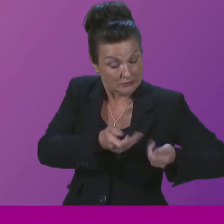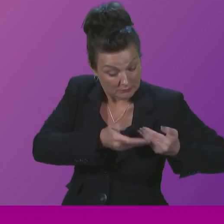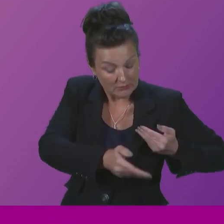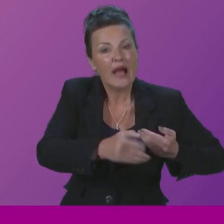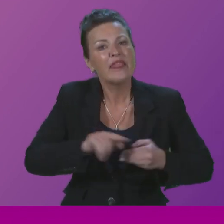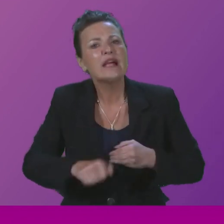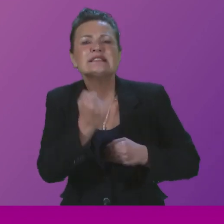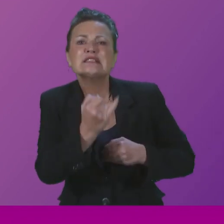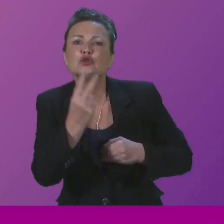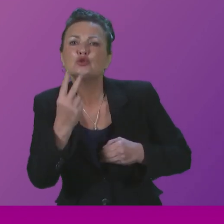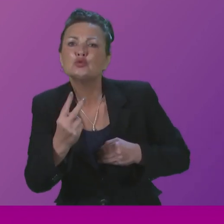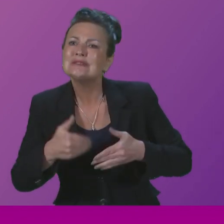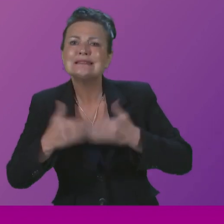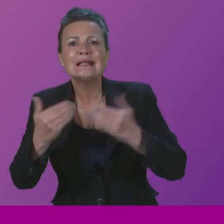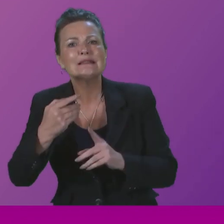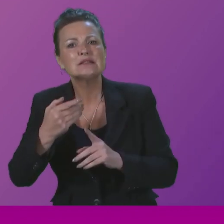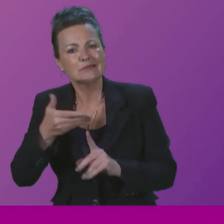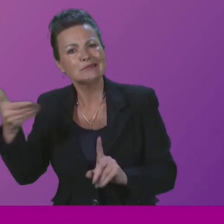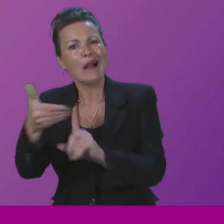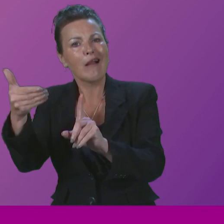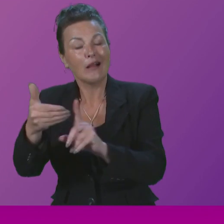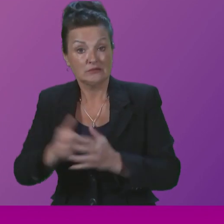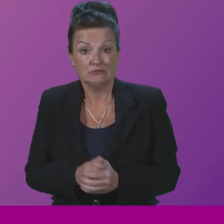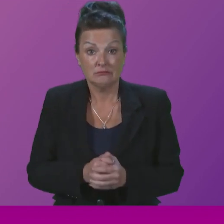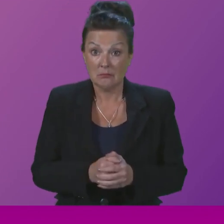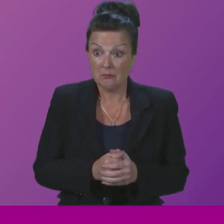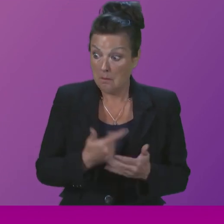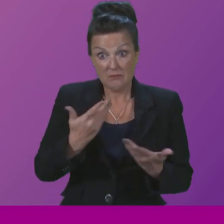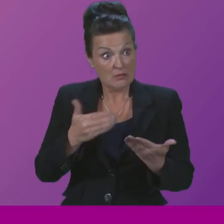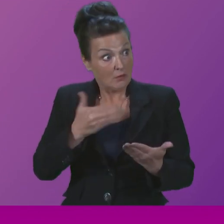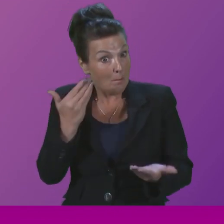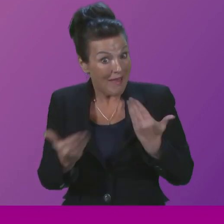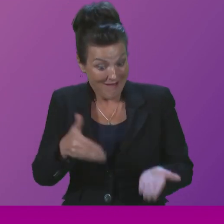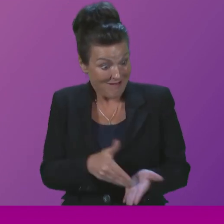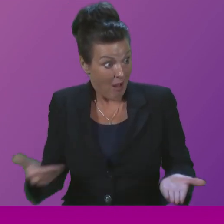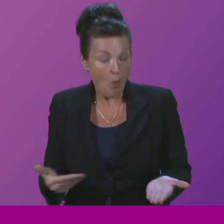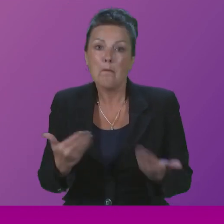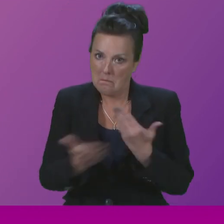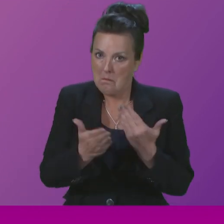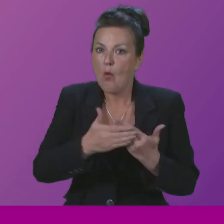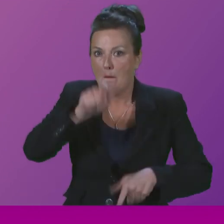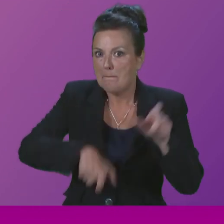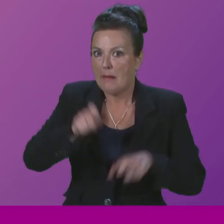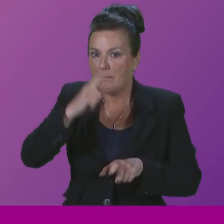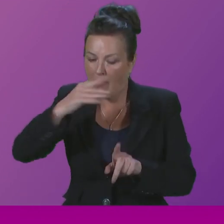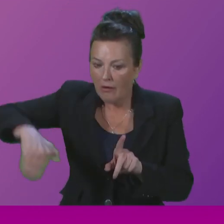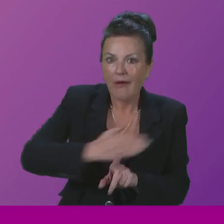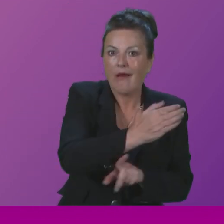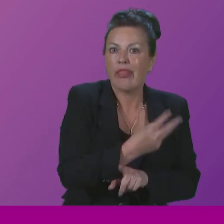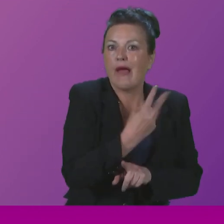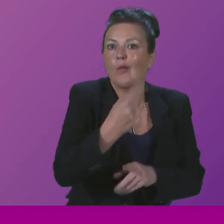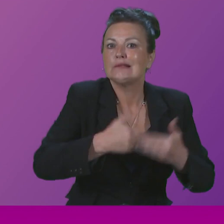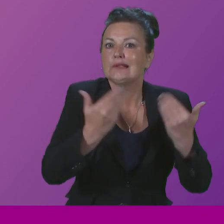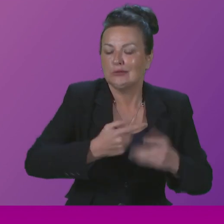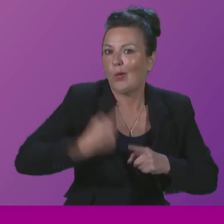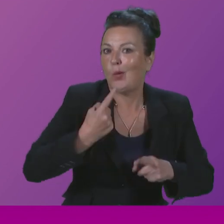the 62-day target. More people now than has been the case before are being seen on those urgent pathways and